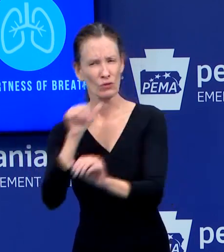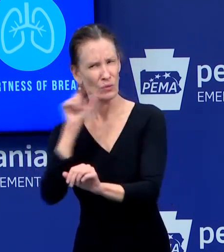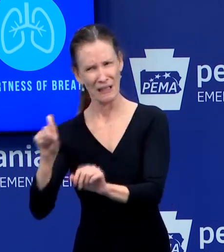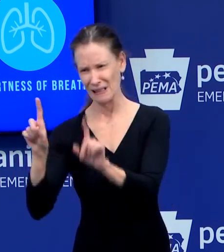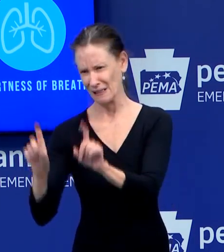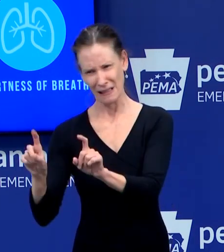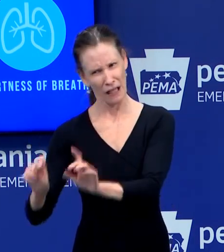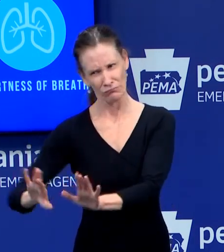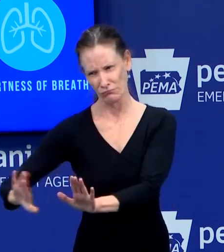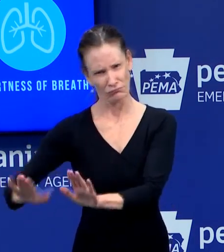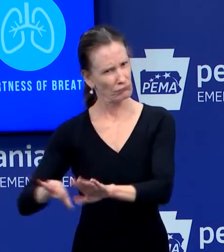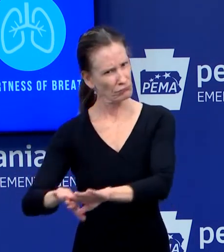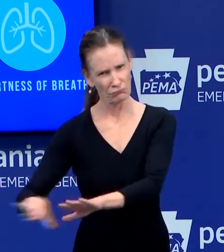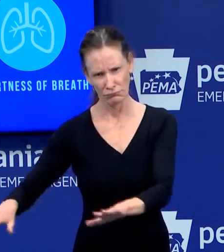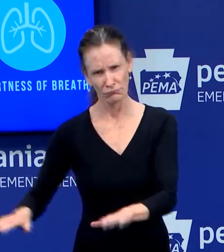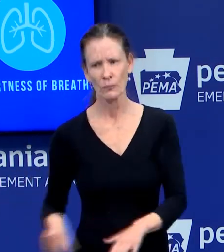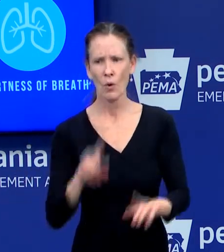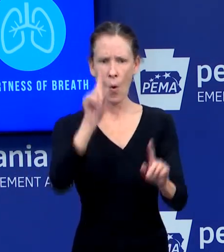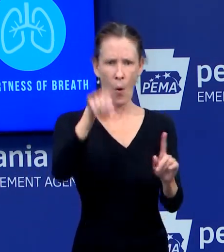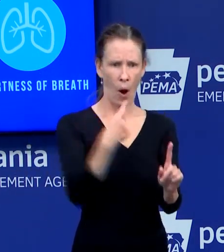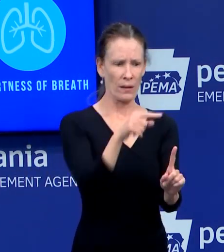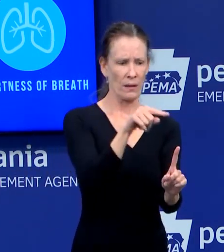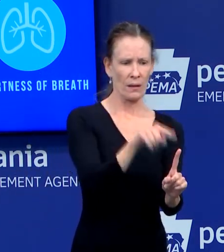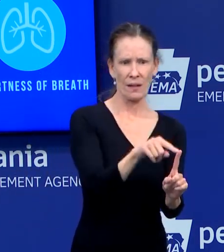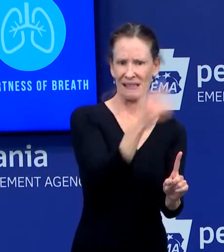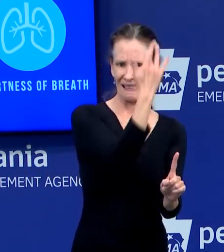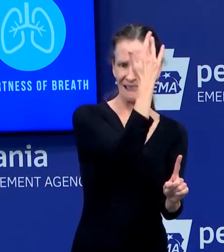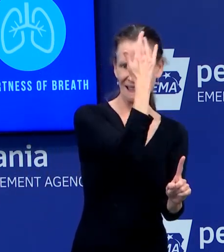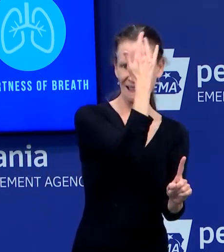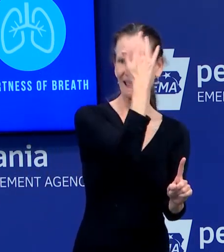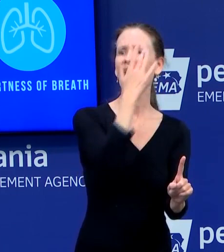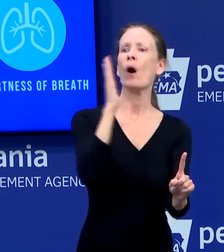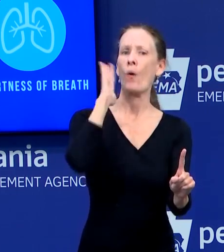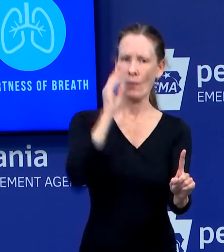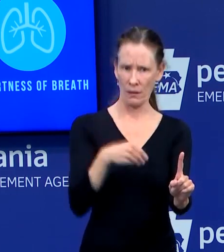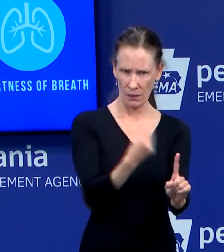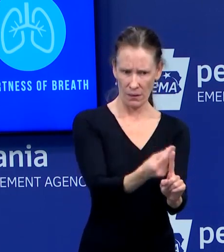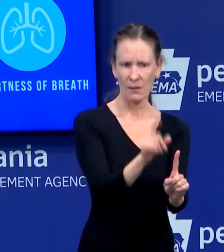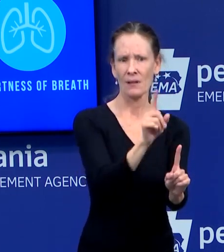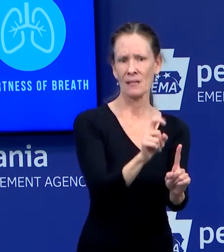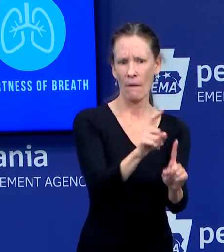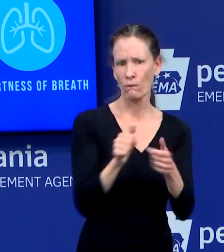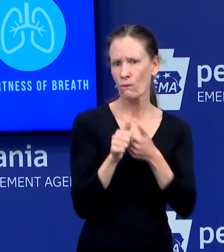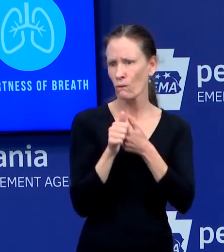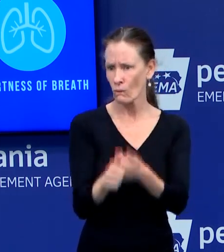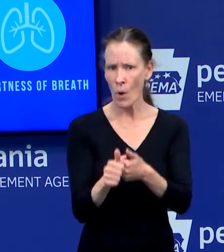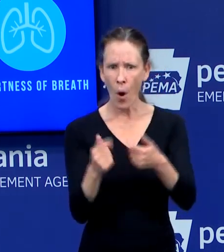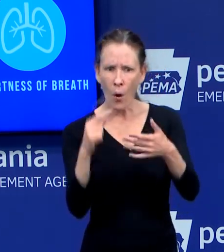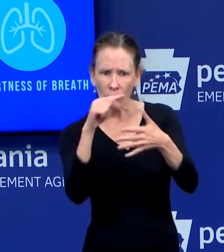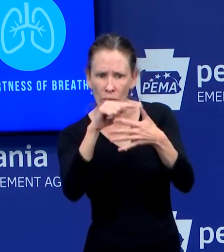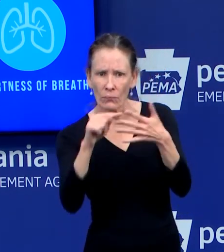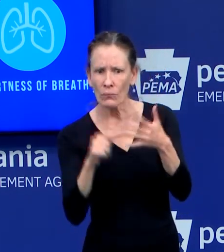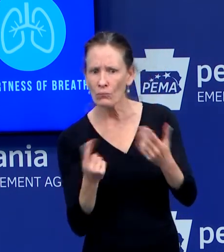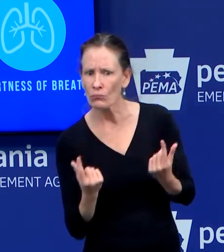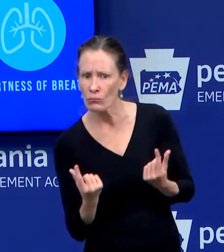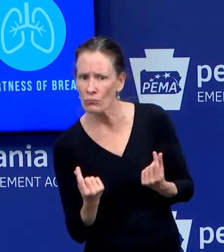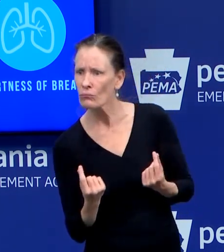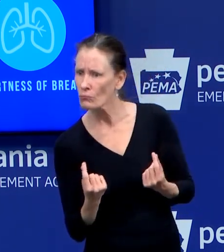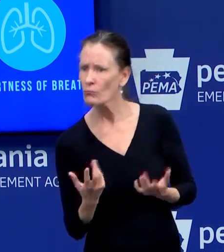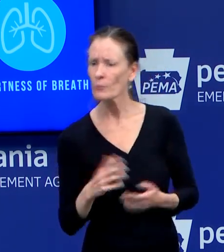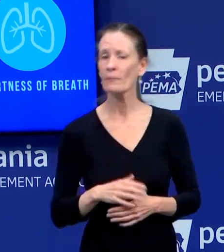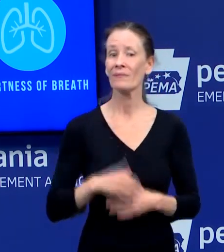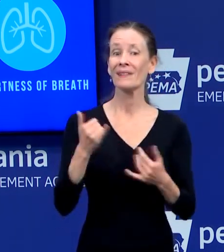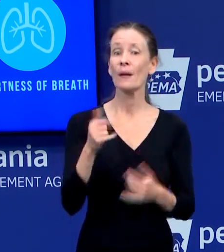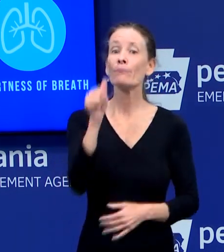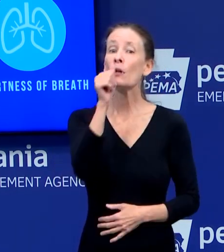of our guidelines, that's exactly where we are, with relaxation of our guidelines and the private lab testing, then we're not